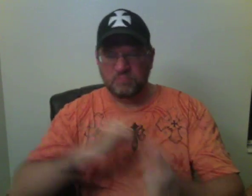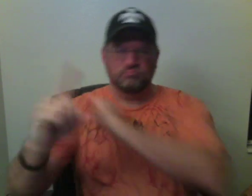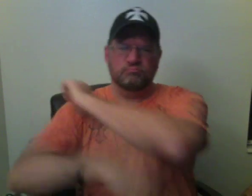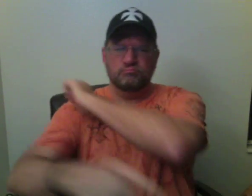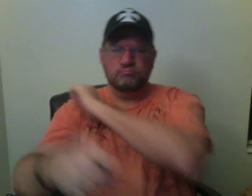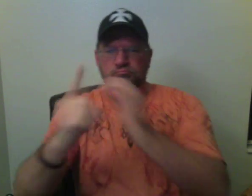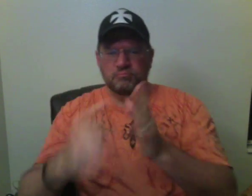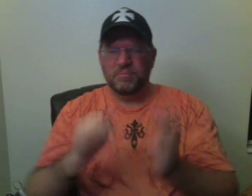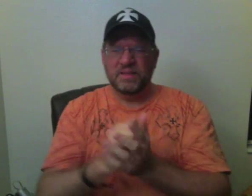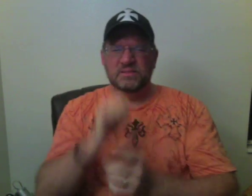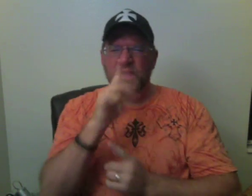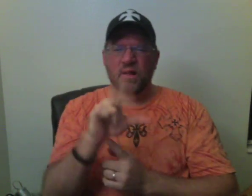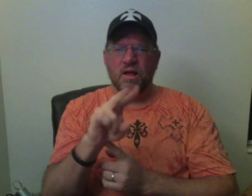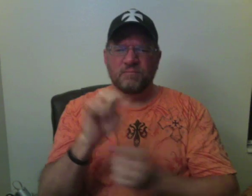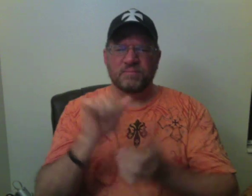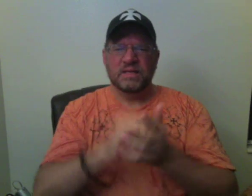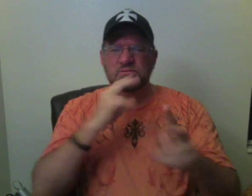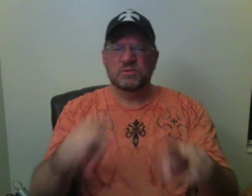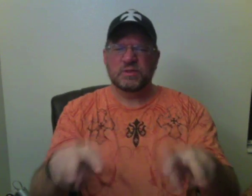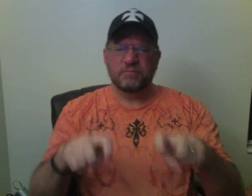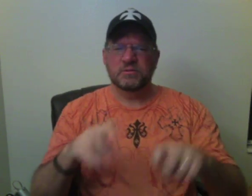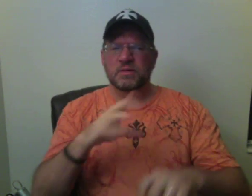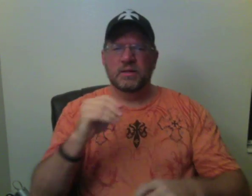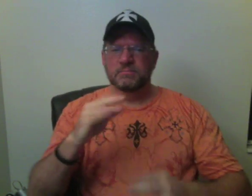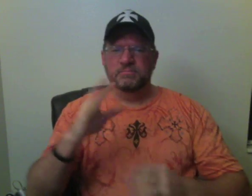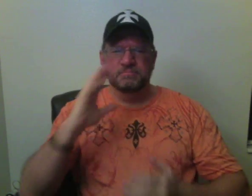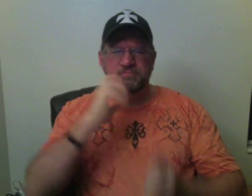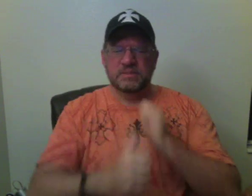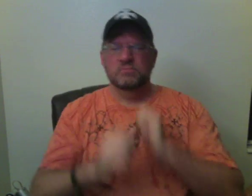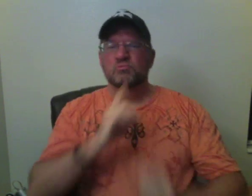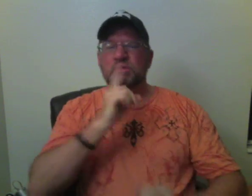-year contribution to the Black Pills. Clever argument.